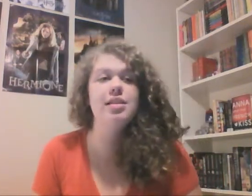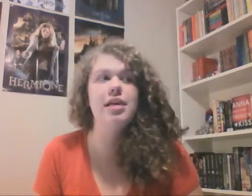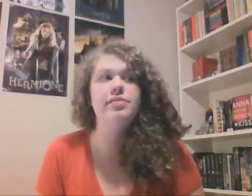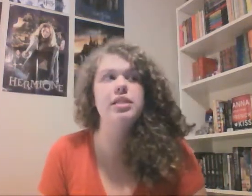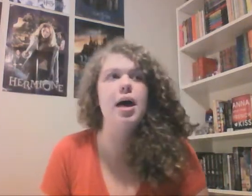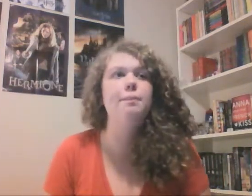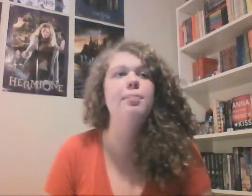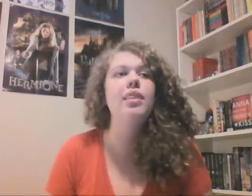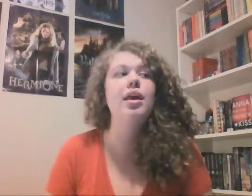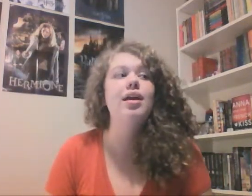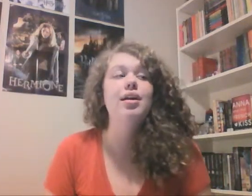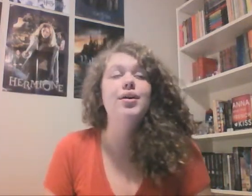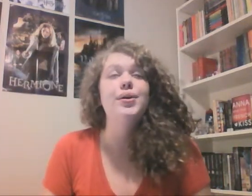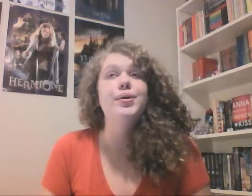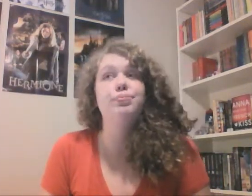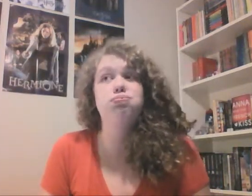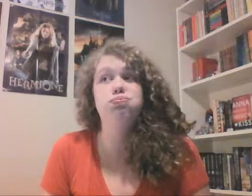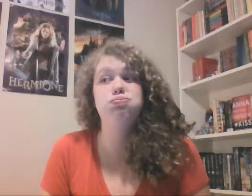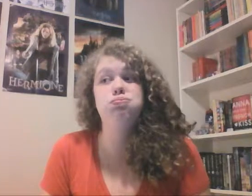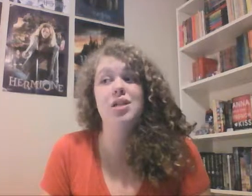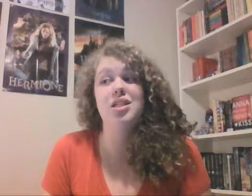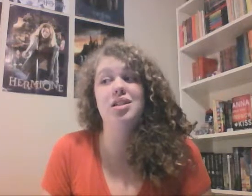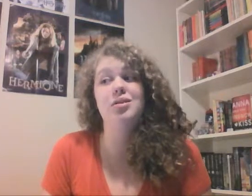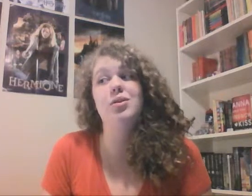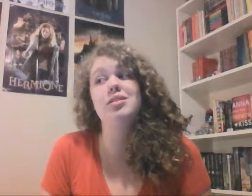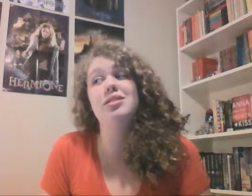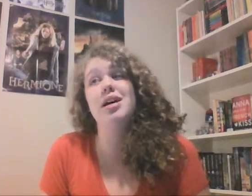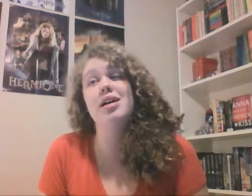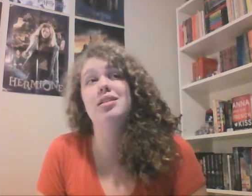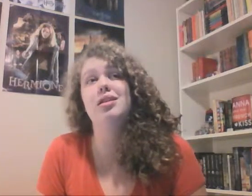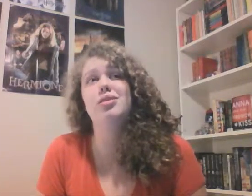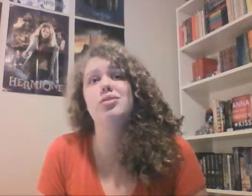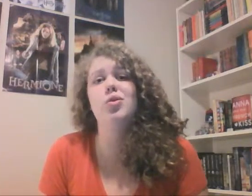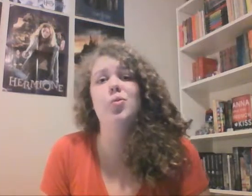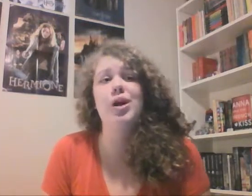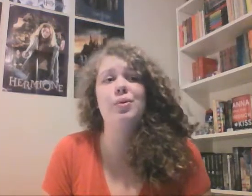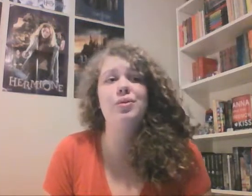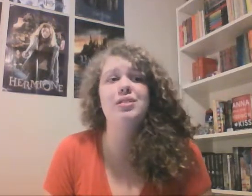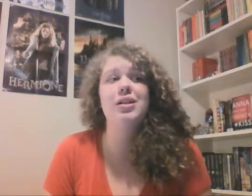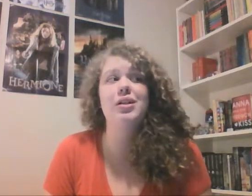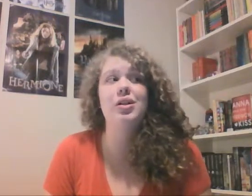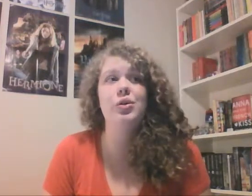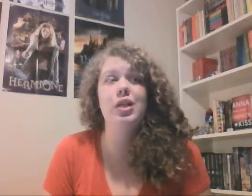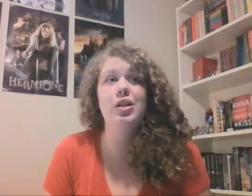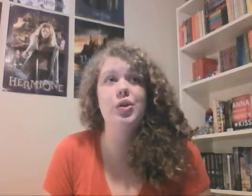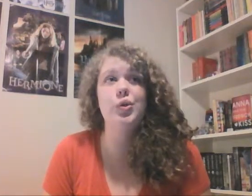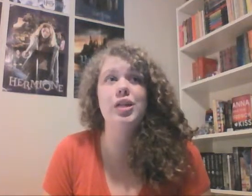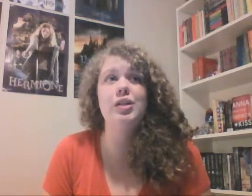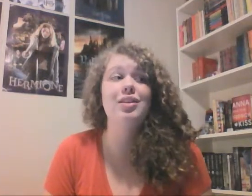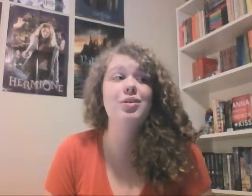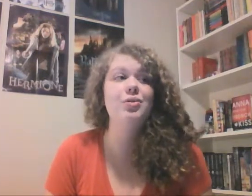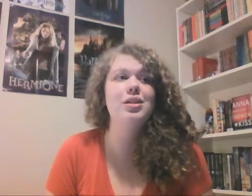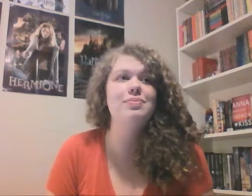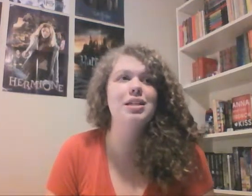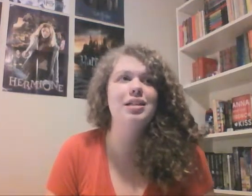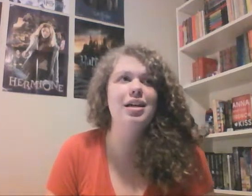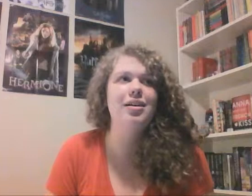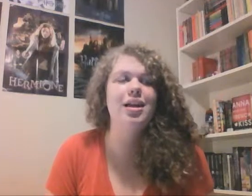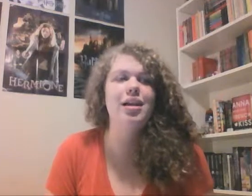saves them and then they go outside and there's all the werewolves there including Luke and Luke runs up to Clary and